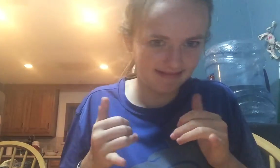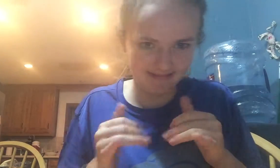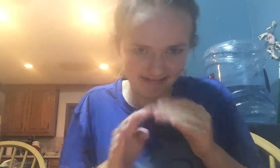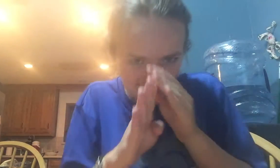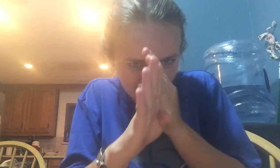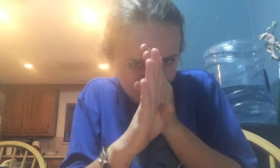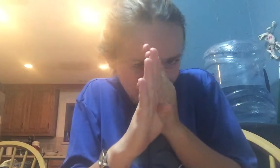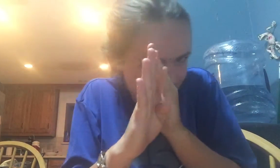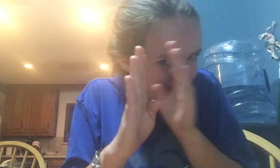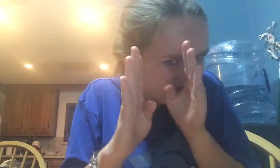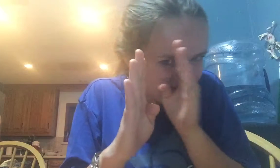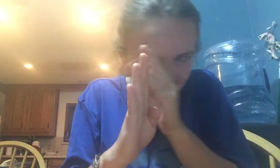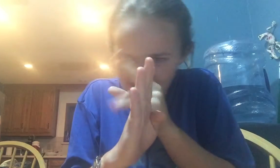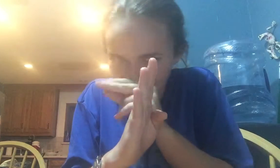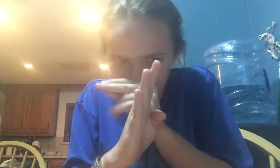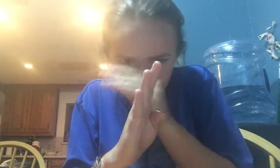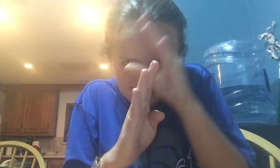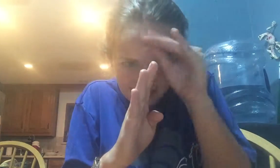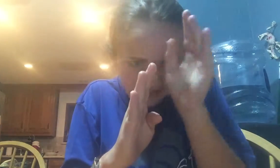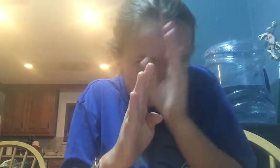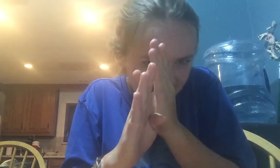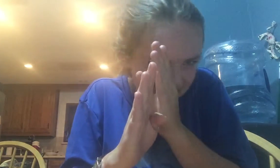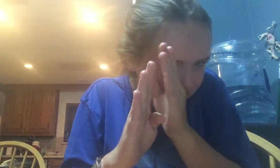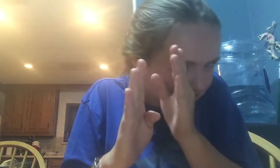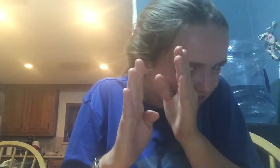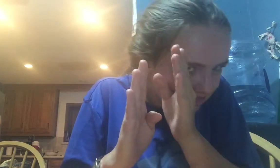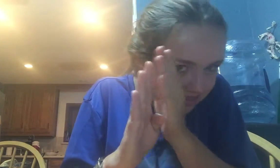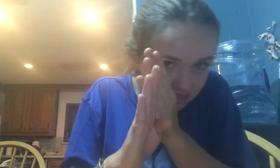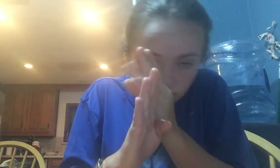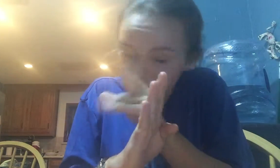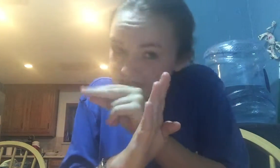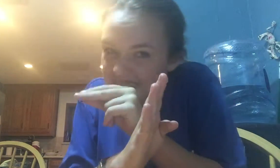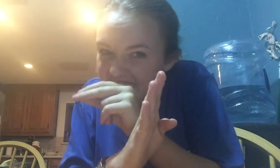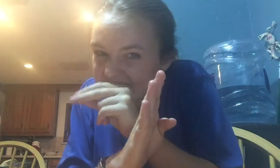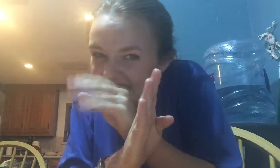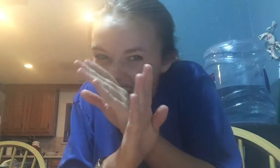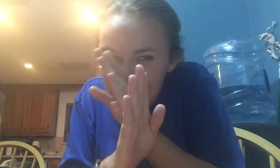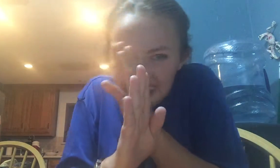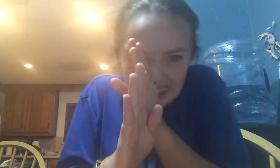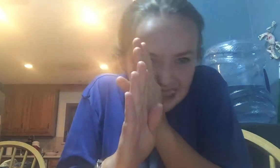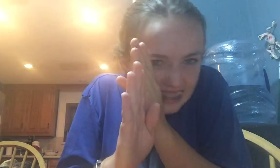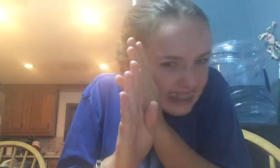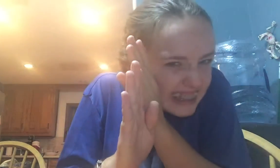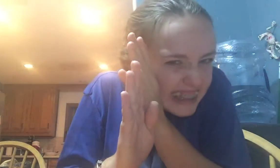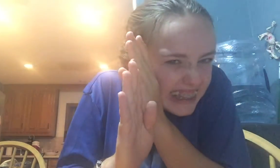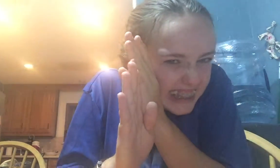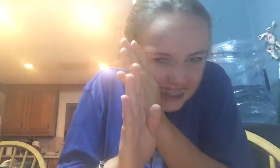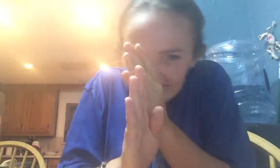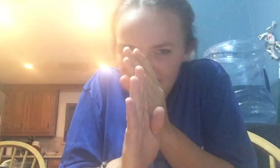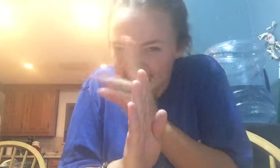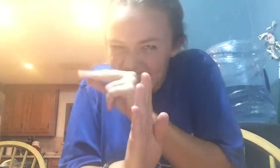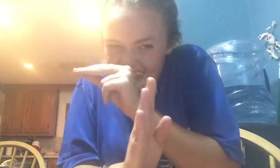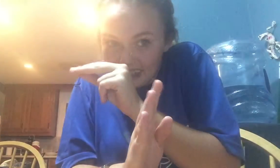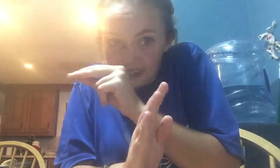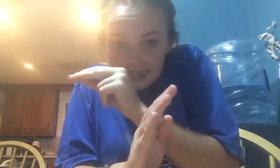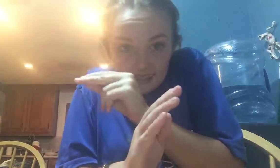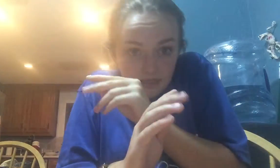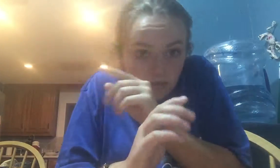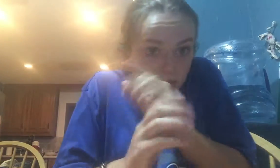playing and fooling around and just having fun. And there was one boy watching at the door. Nope, nope. Not coming, not coming. Suddenly, he said,